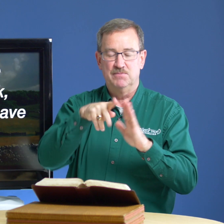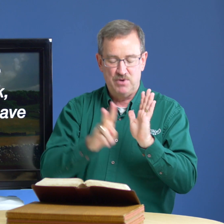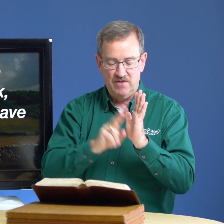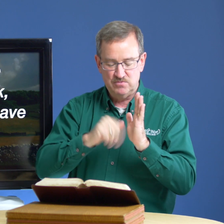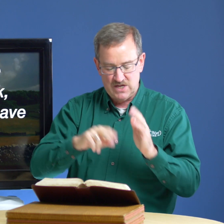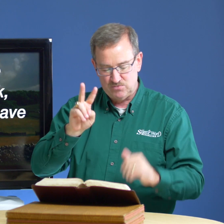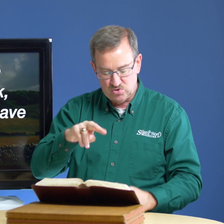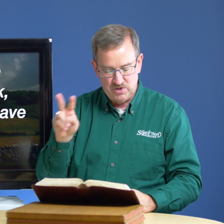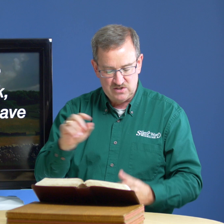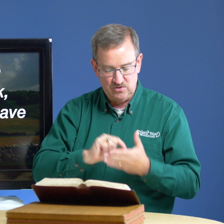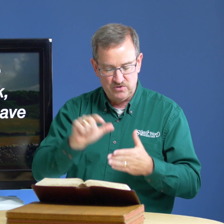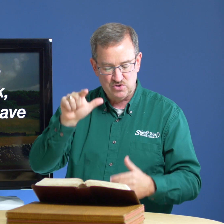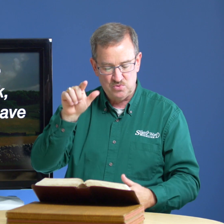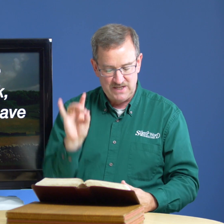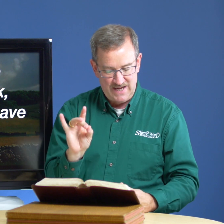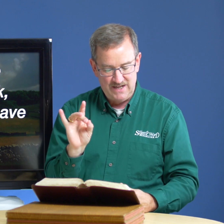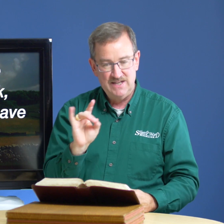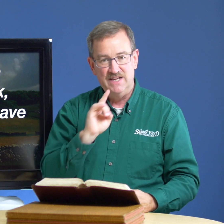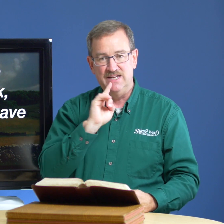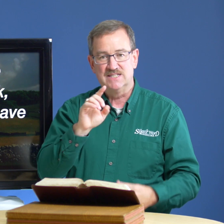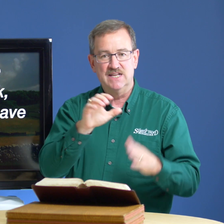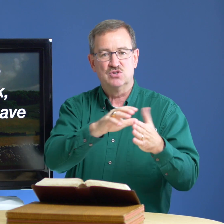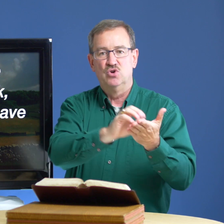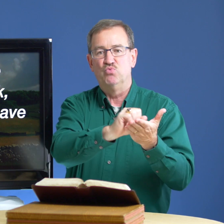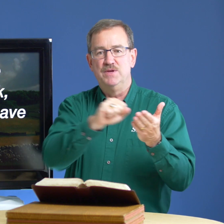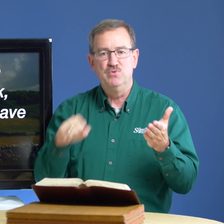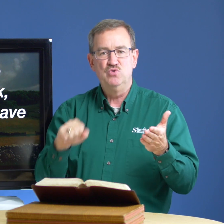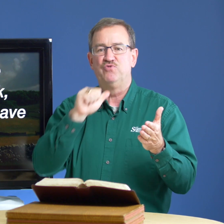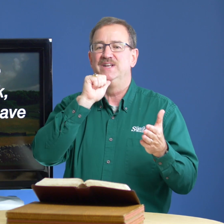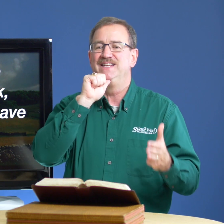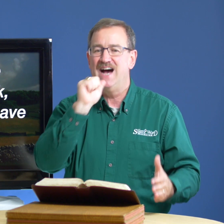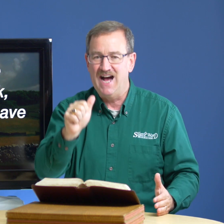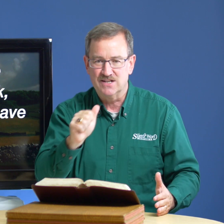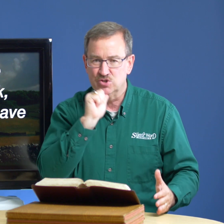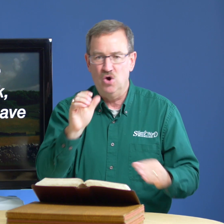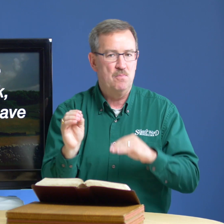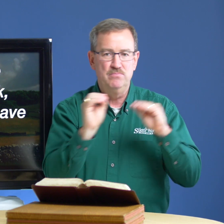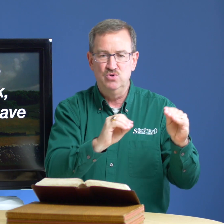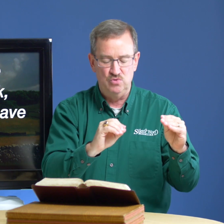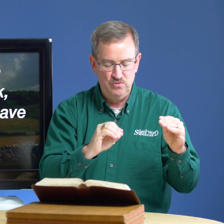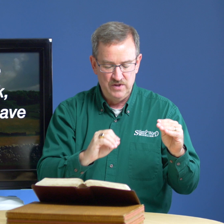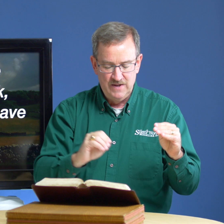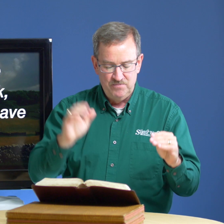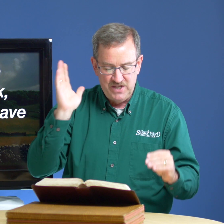in proverbs chapter 22 verse 28 he says remove not don't move the